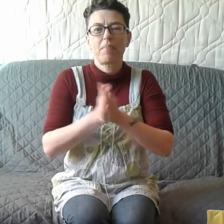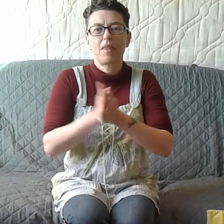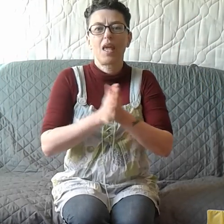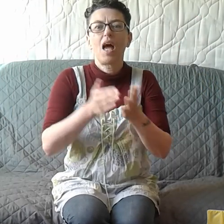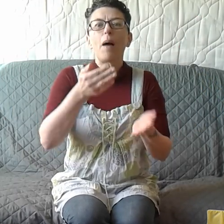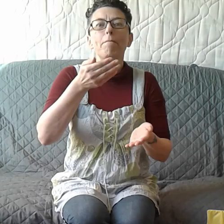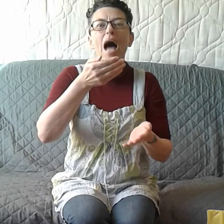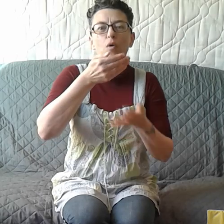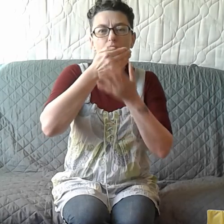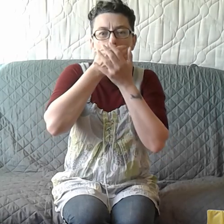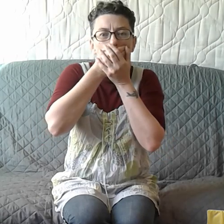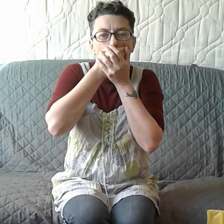Mouth.